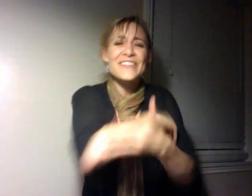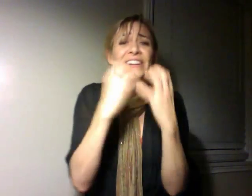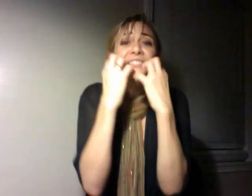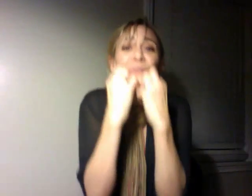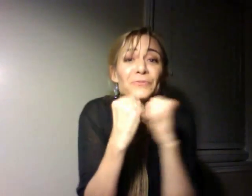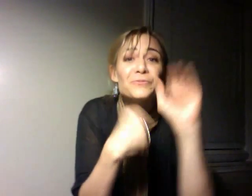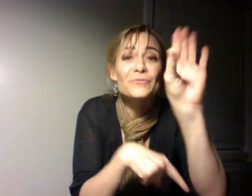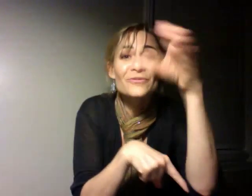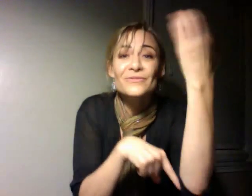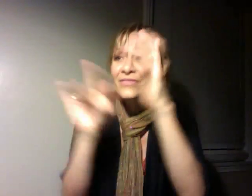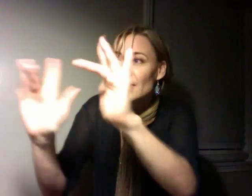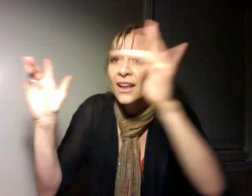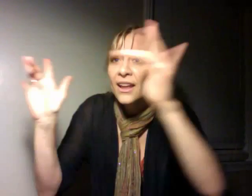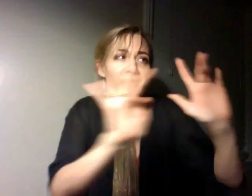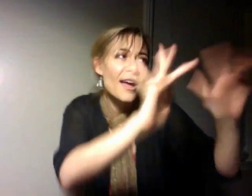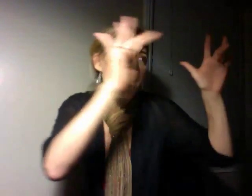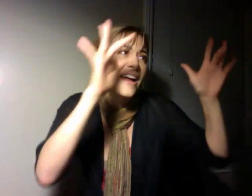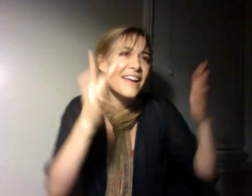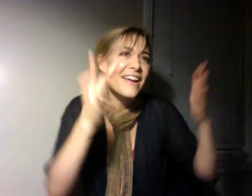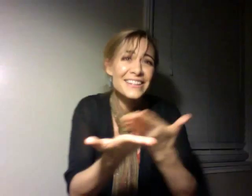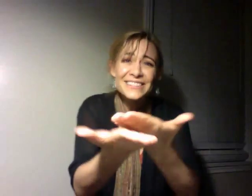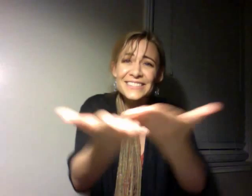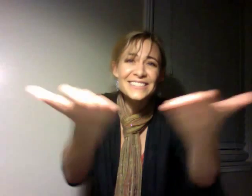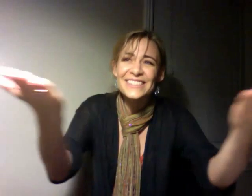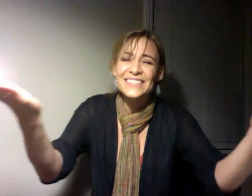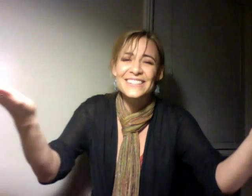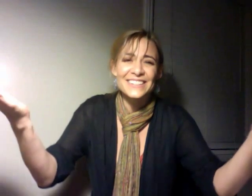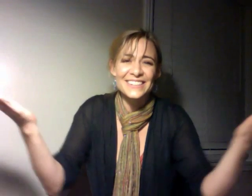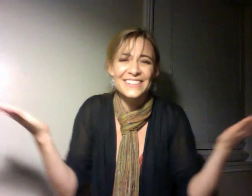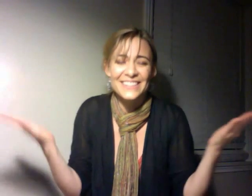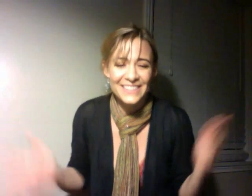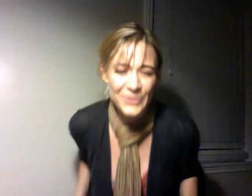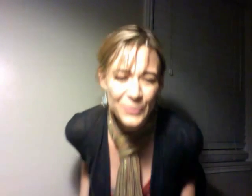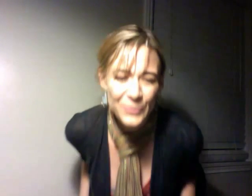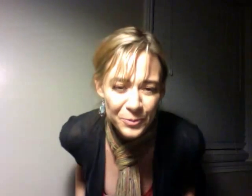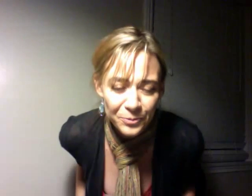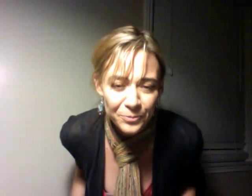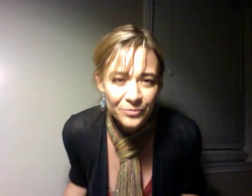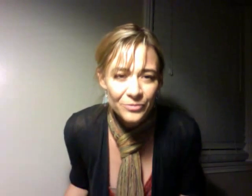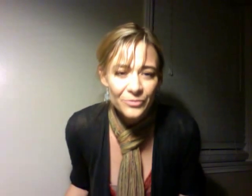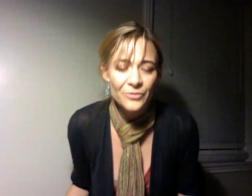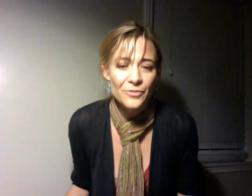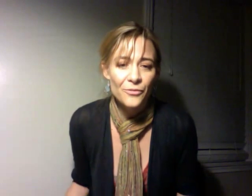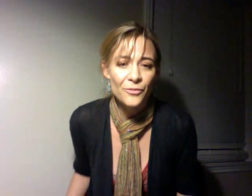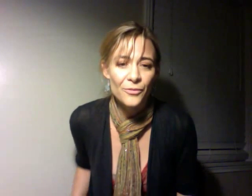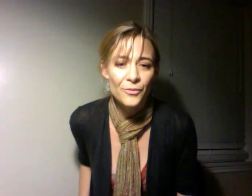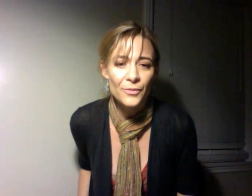Believing in Christmas makes it magic, can't you see? Guys, if you don't like that puppy, Miss Towers's going to hear him